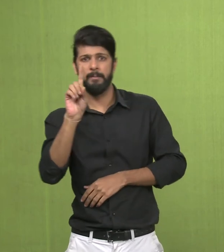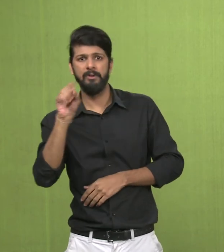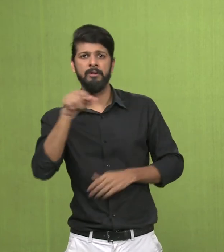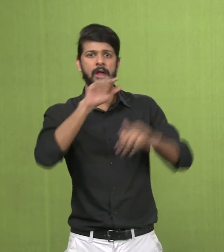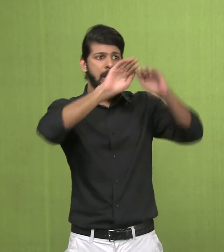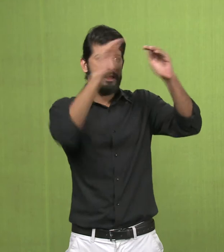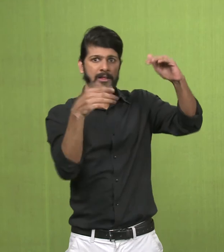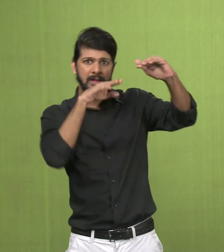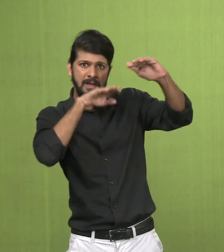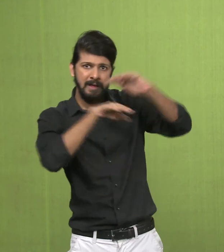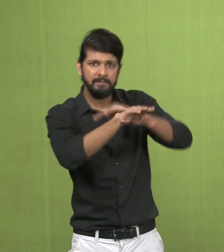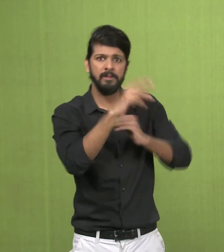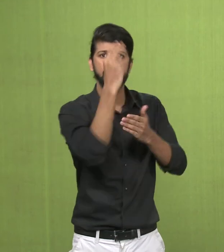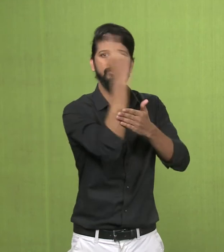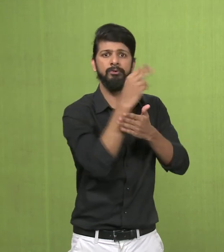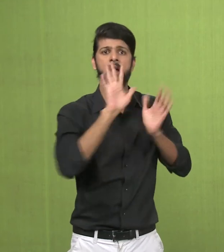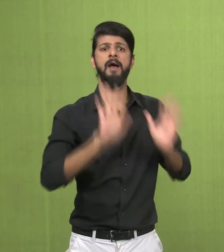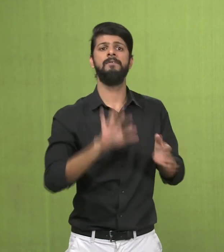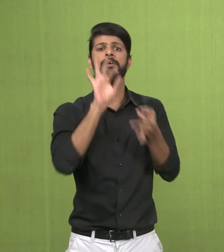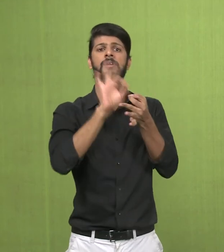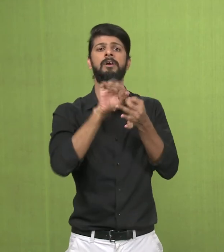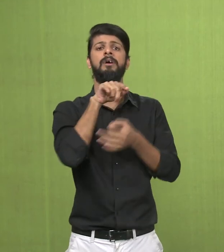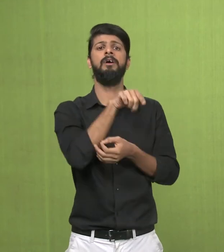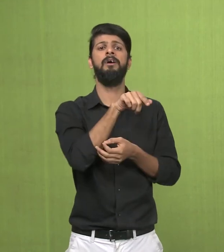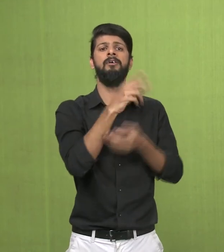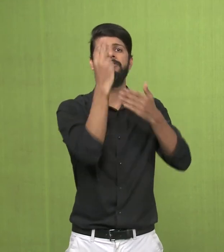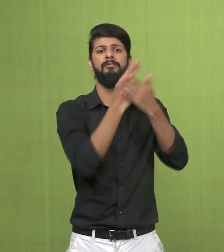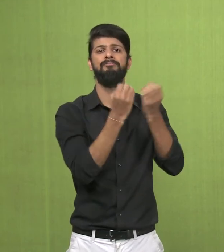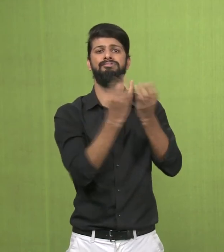found, these were done in the second century.